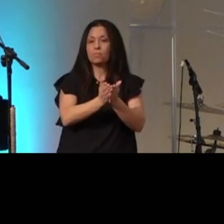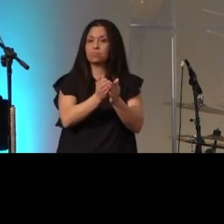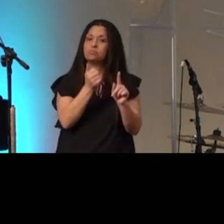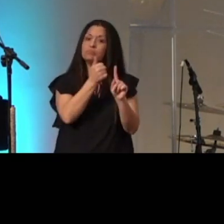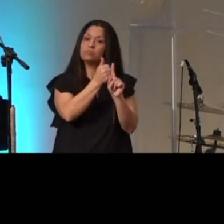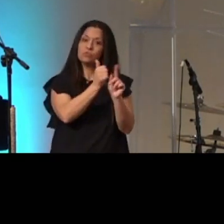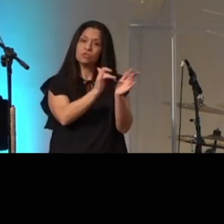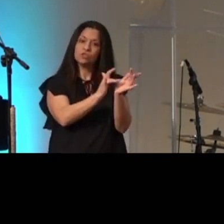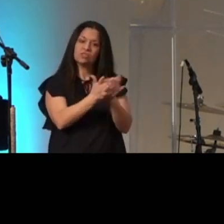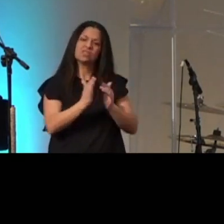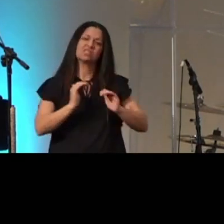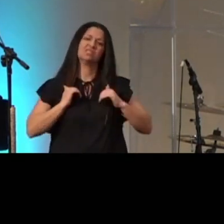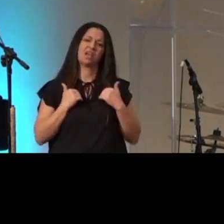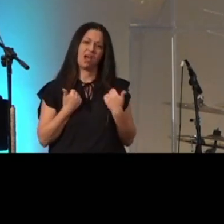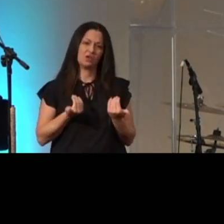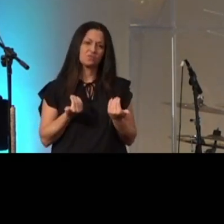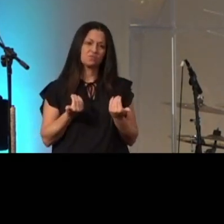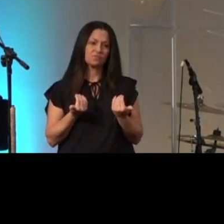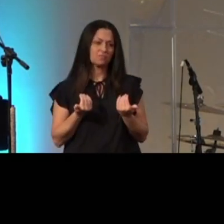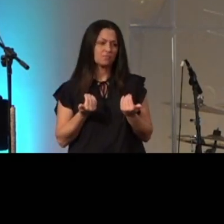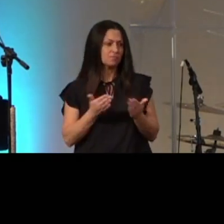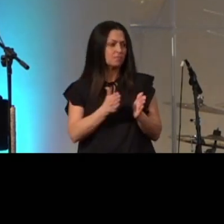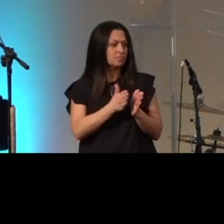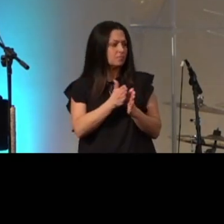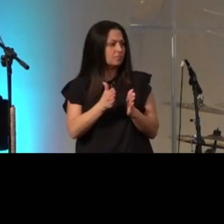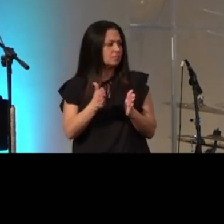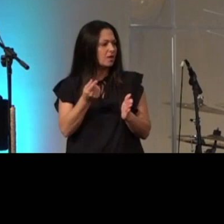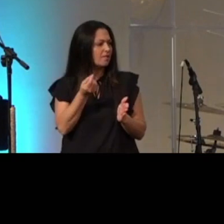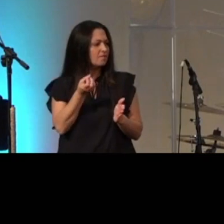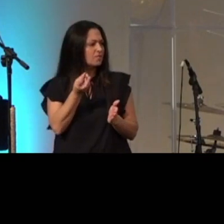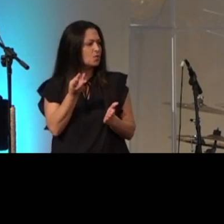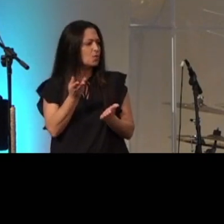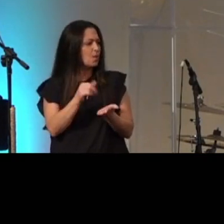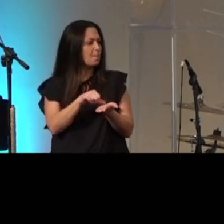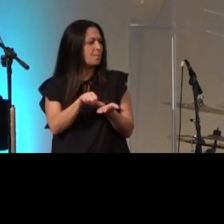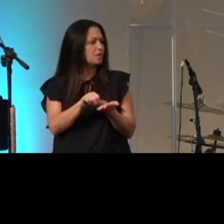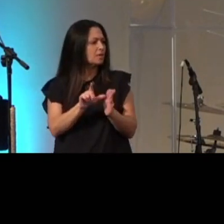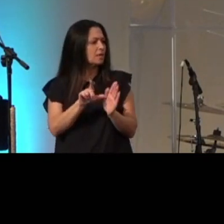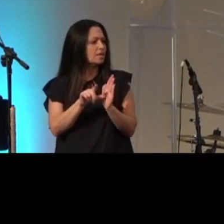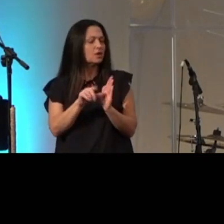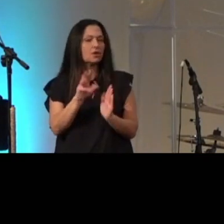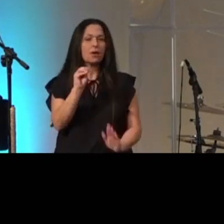pages later in matthew chapter 8 and i want to read you what happens